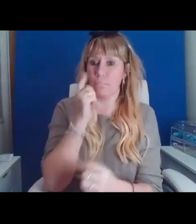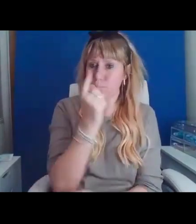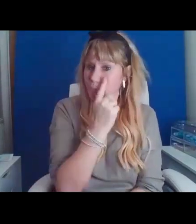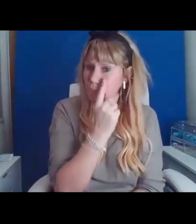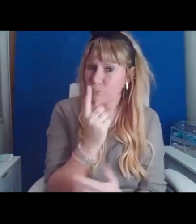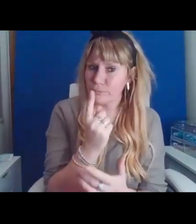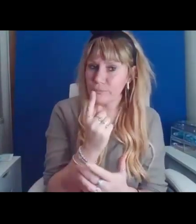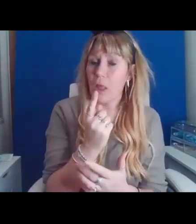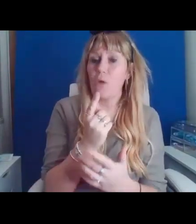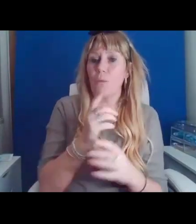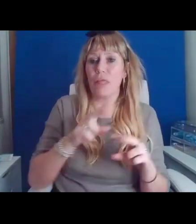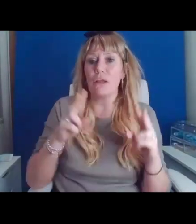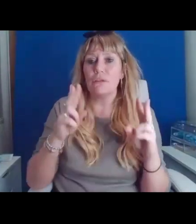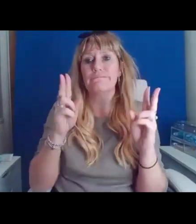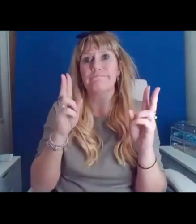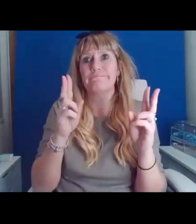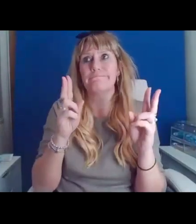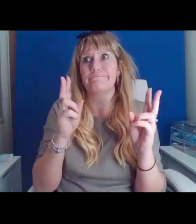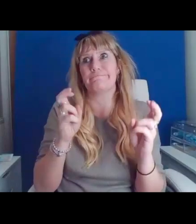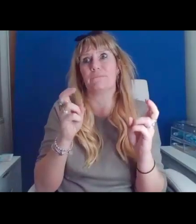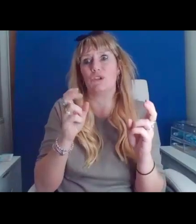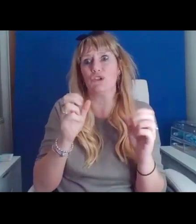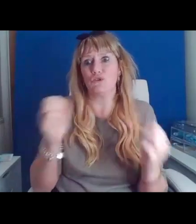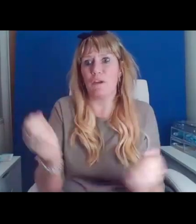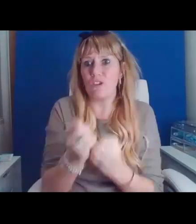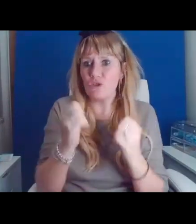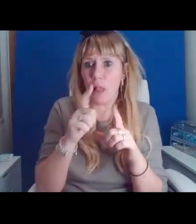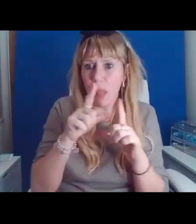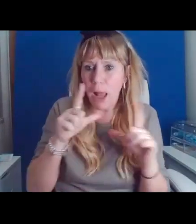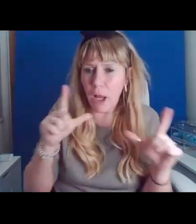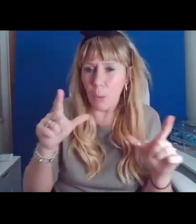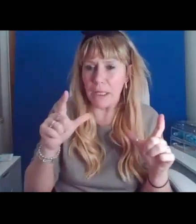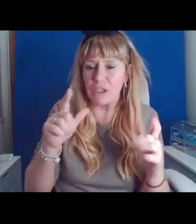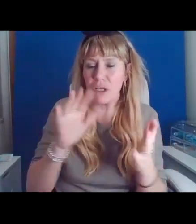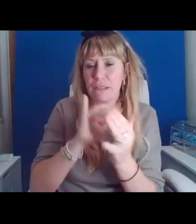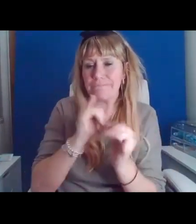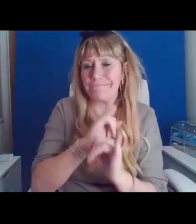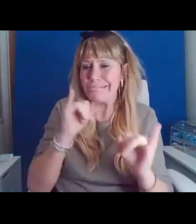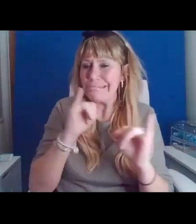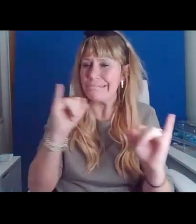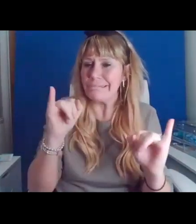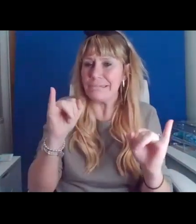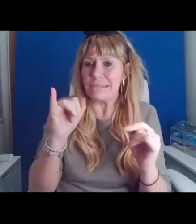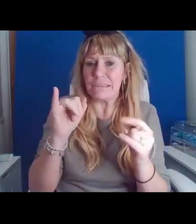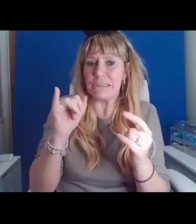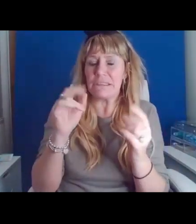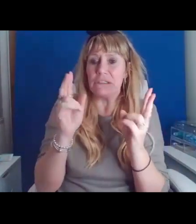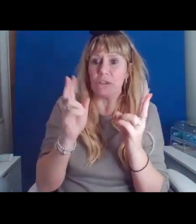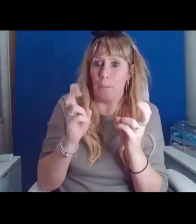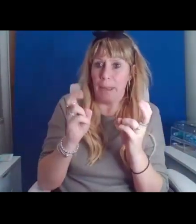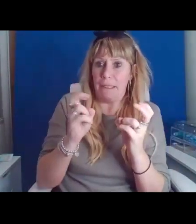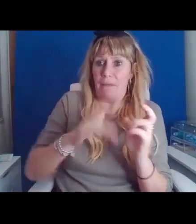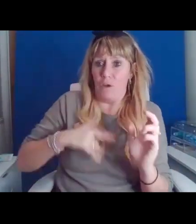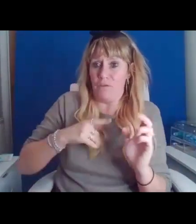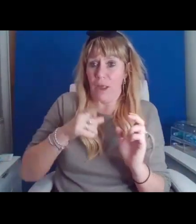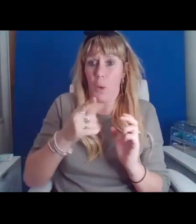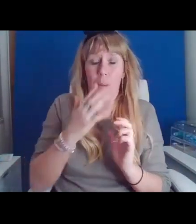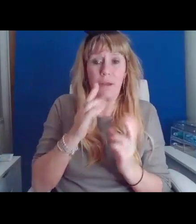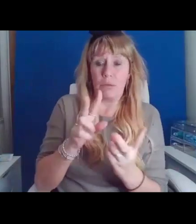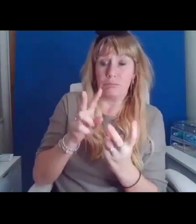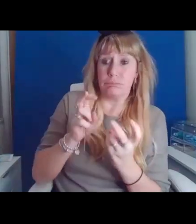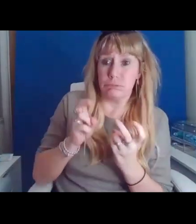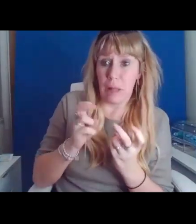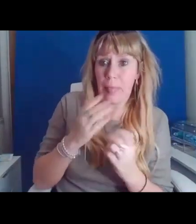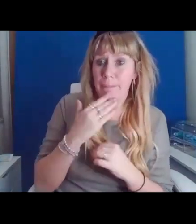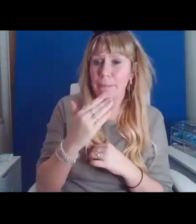topics. If you're feeling vulnerable or you realise when hearing a poem that you're finding it upsetting, please do